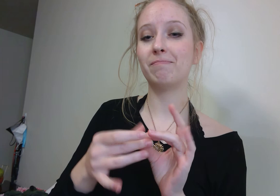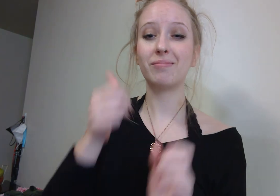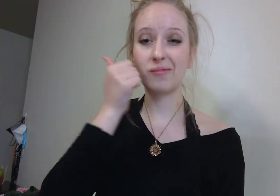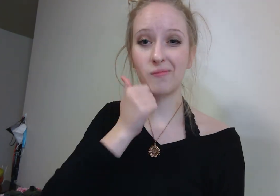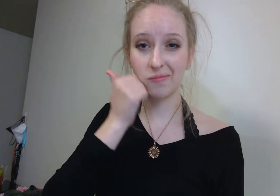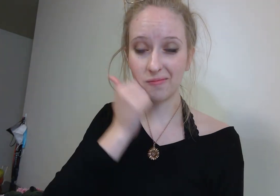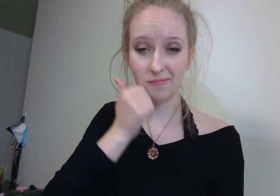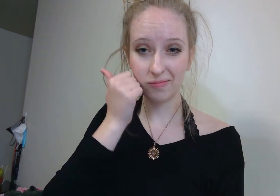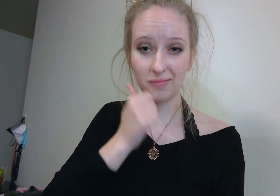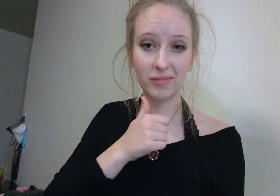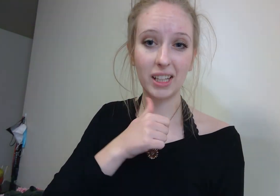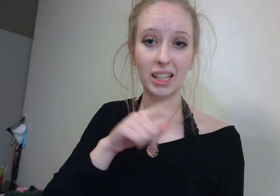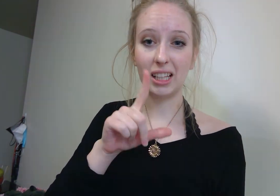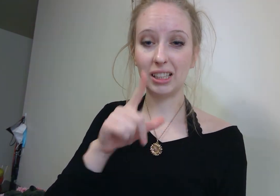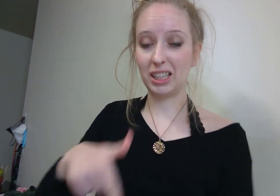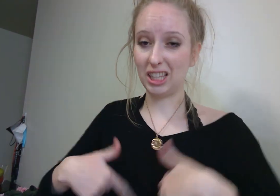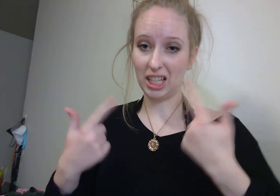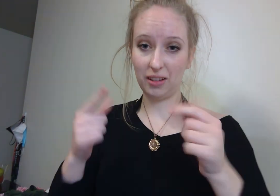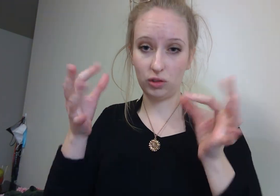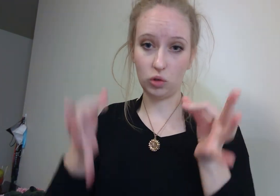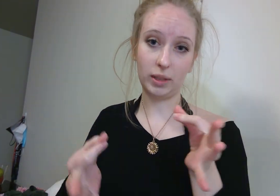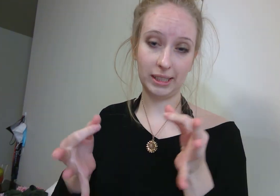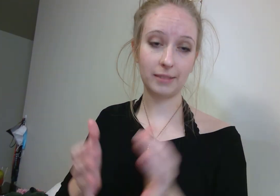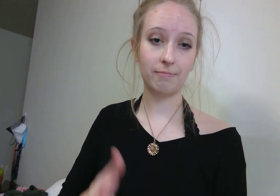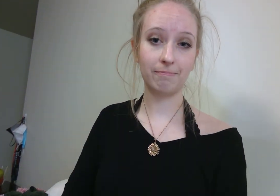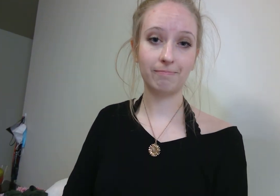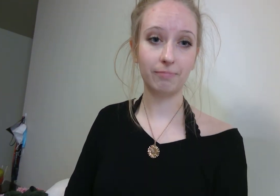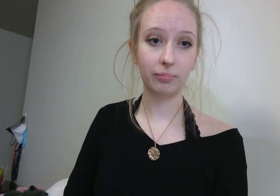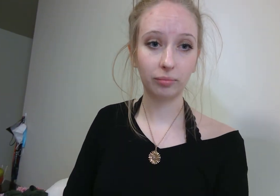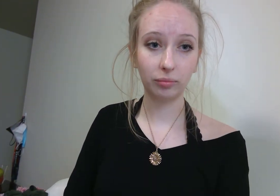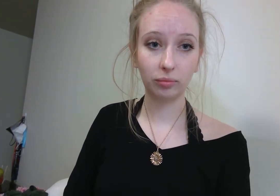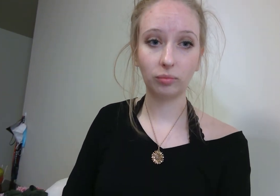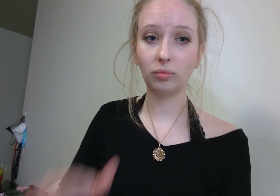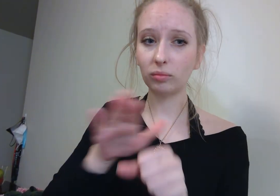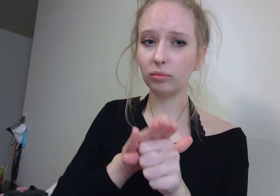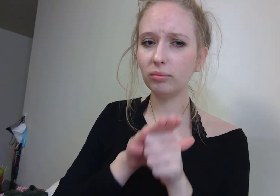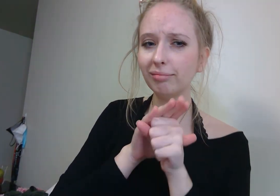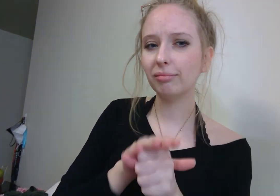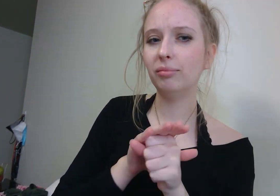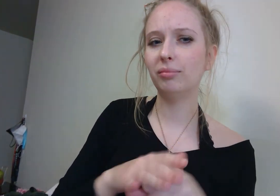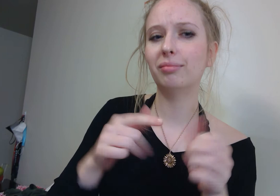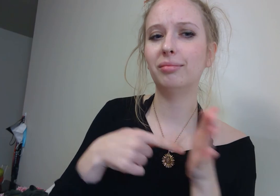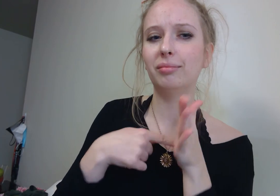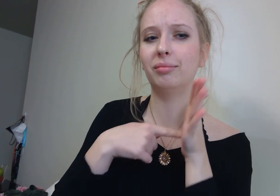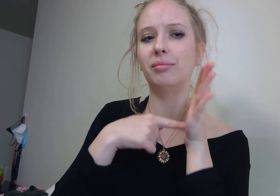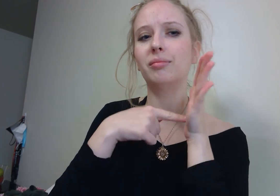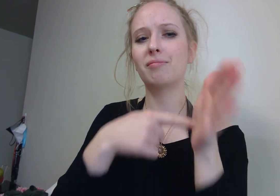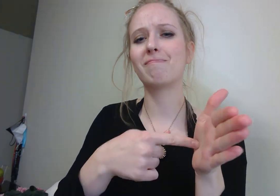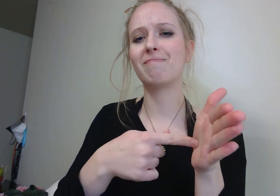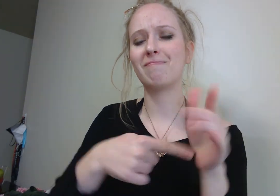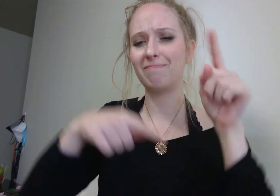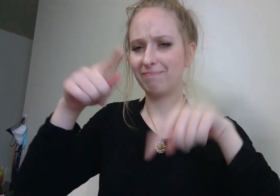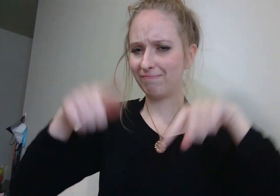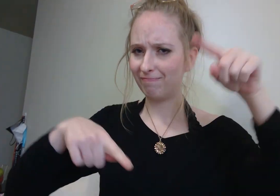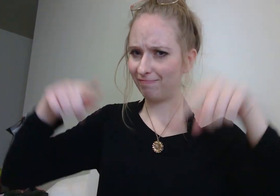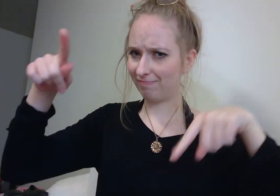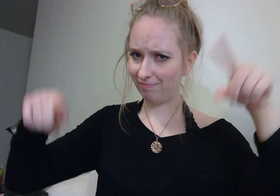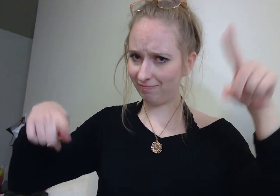stress. Stress is implicated in a wide range of physical and psychological problems. Abnormal